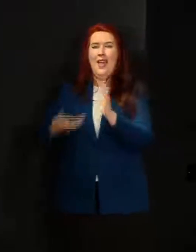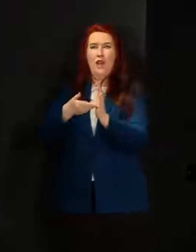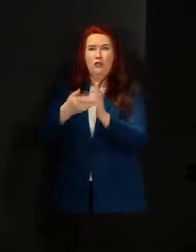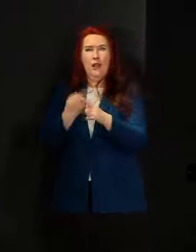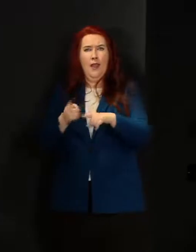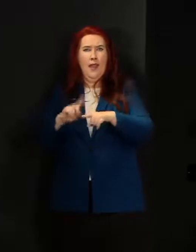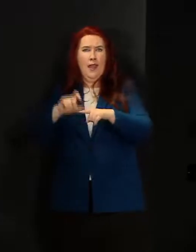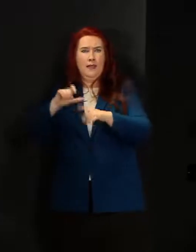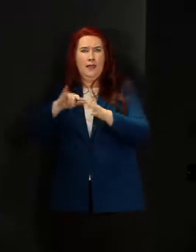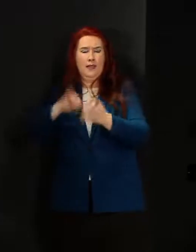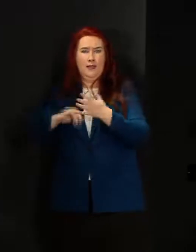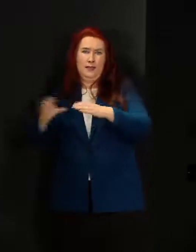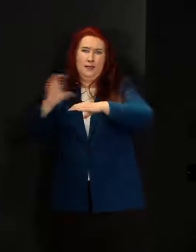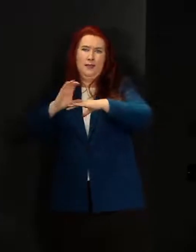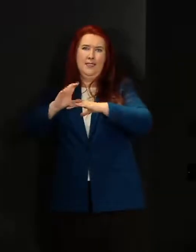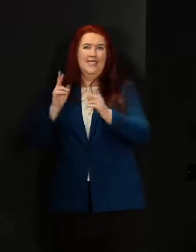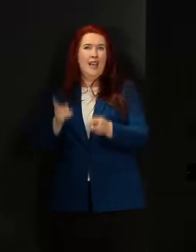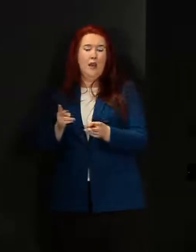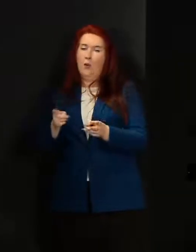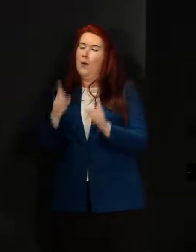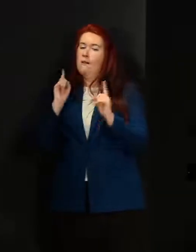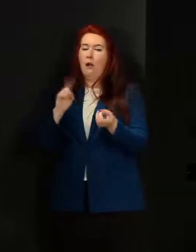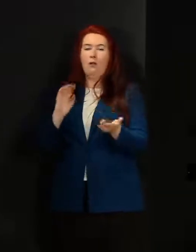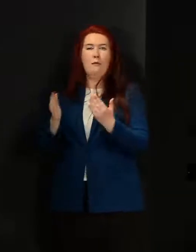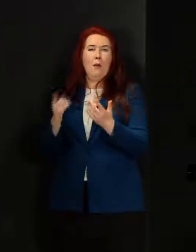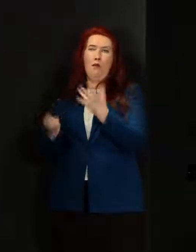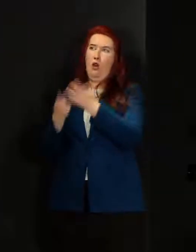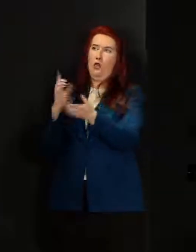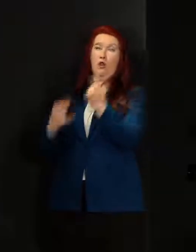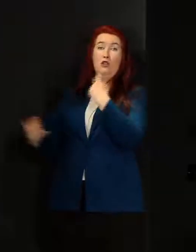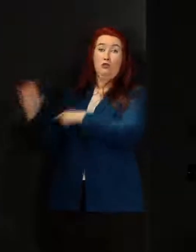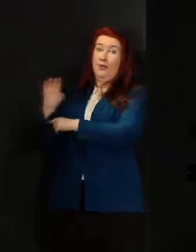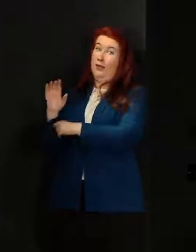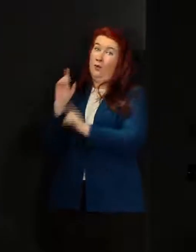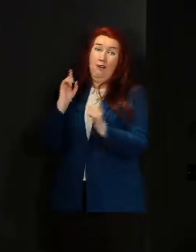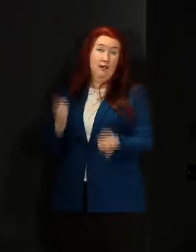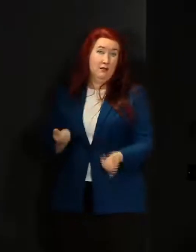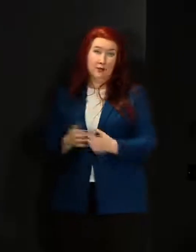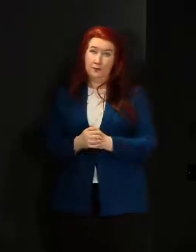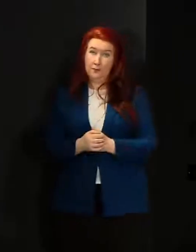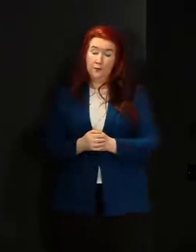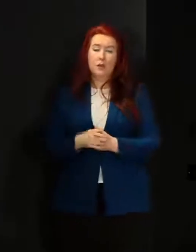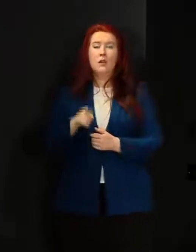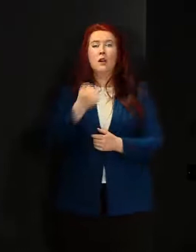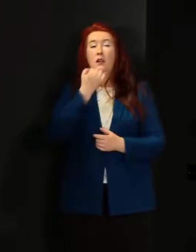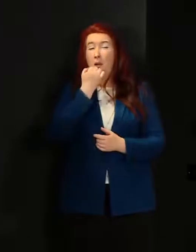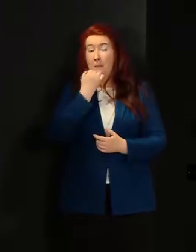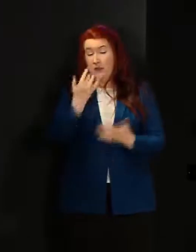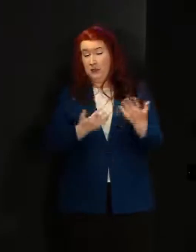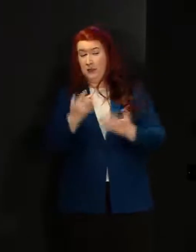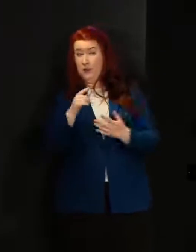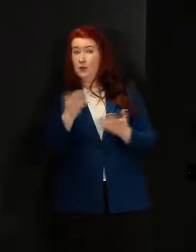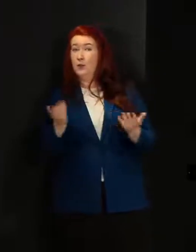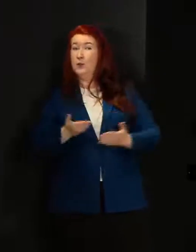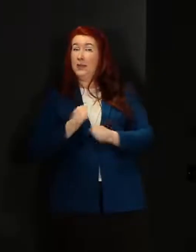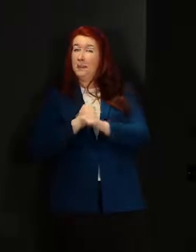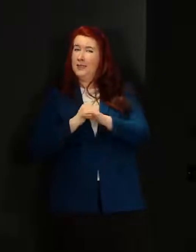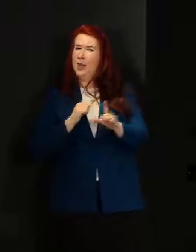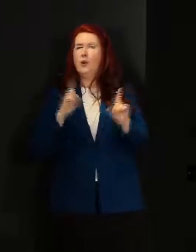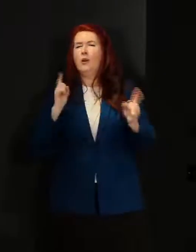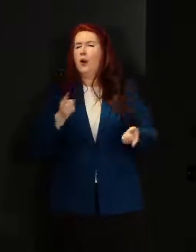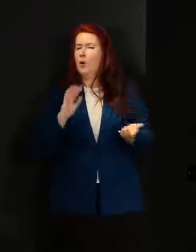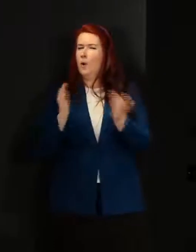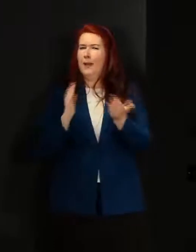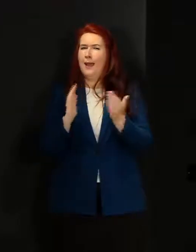not yet robust enough to compare country to country. The numbers I see in the media today I don't think you could compare